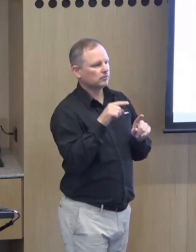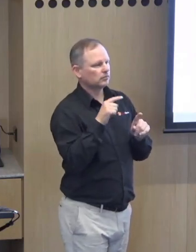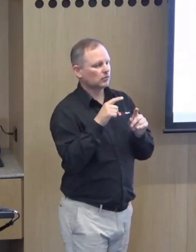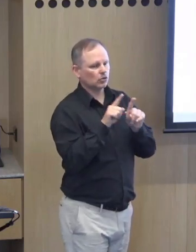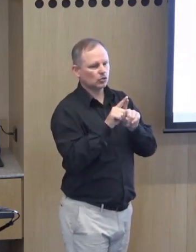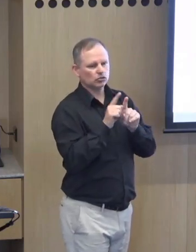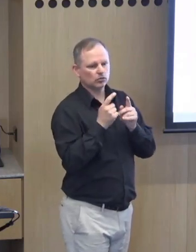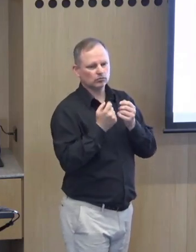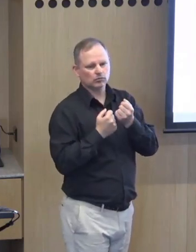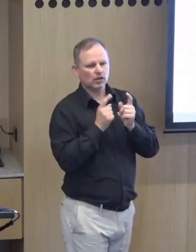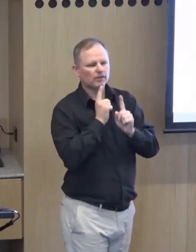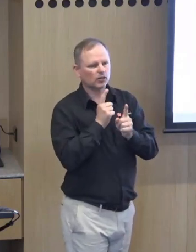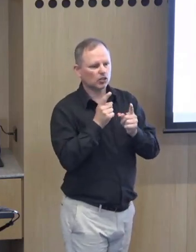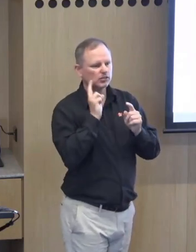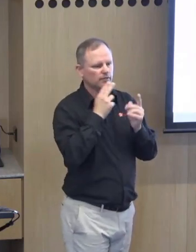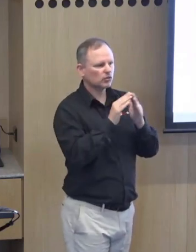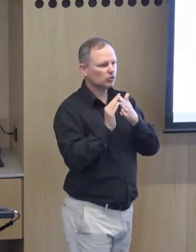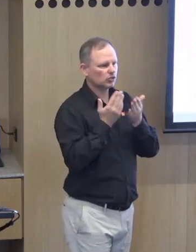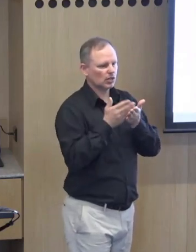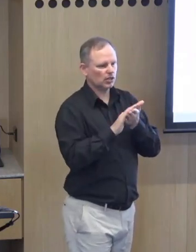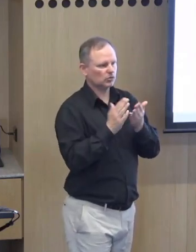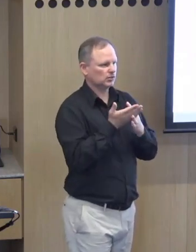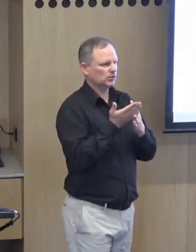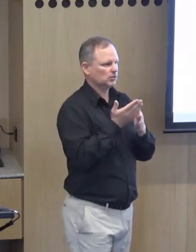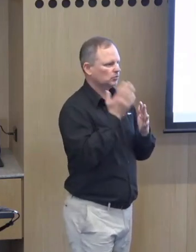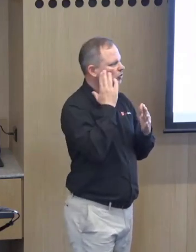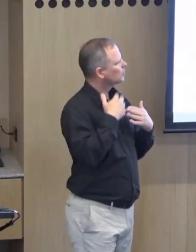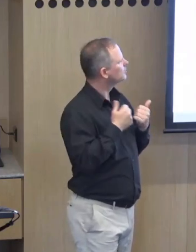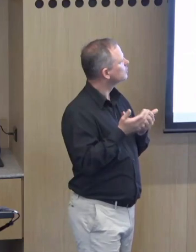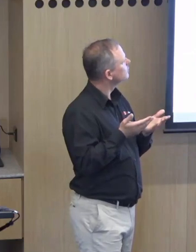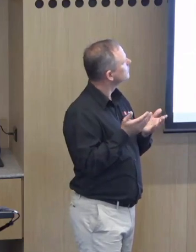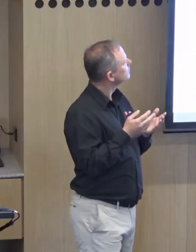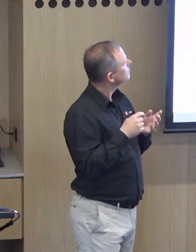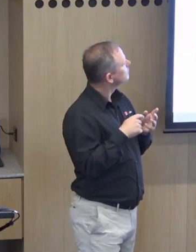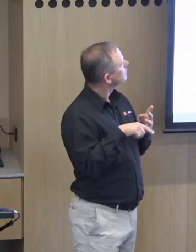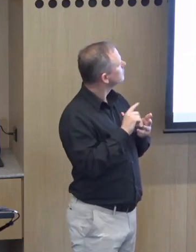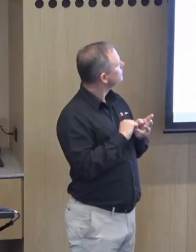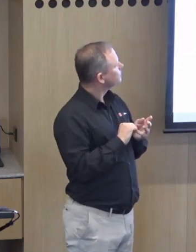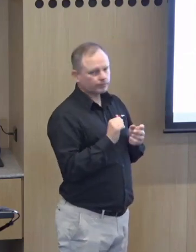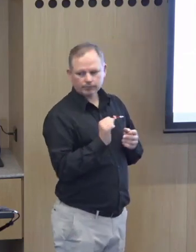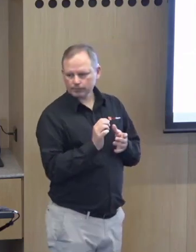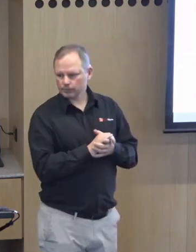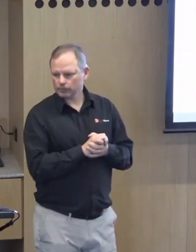confident in dealing with people who are deaf and hard of hearing because they're familiar with the nuances of of the community group